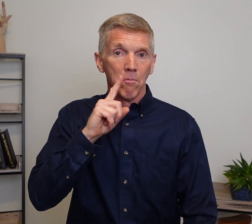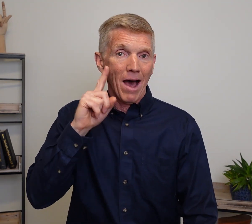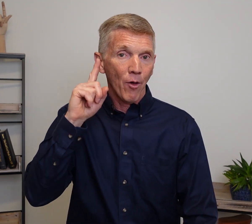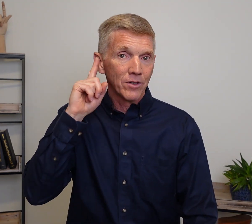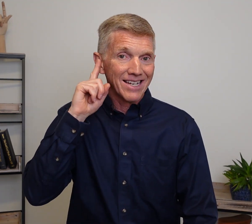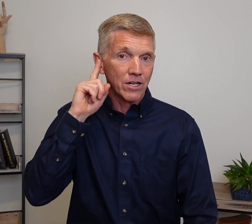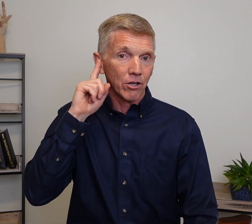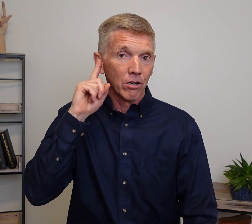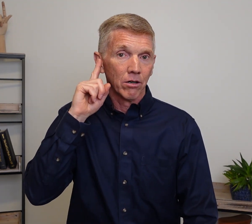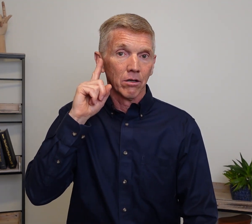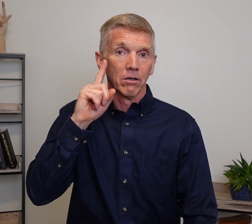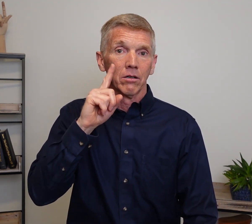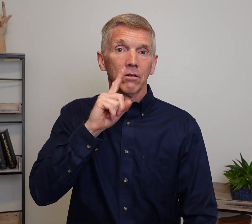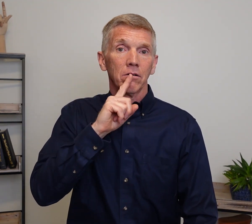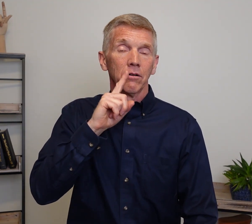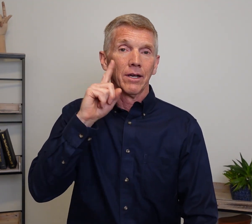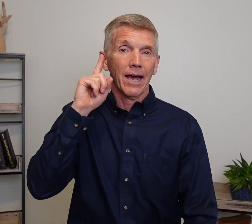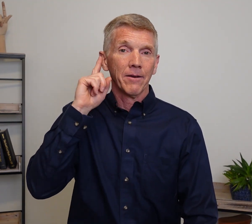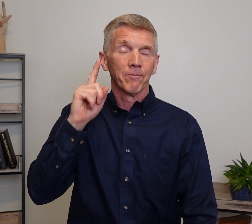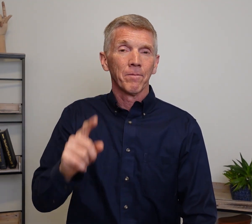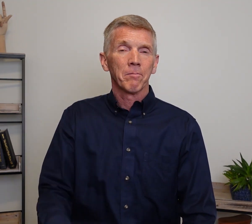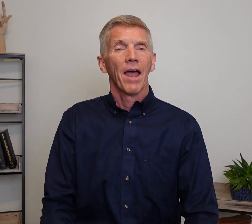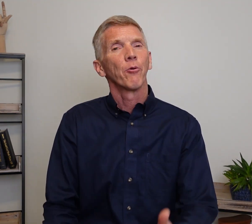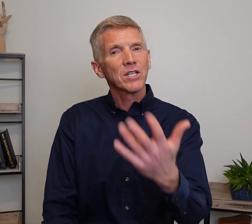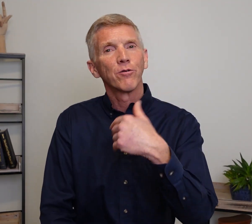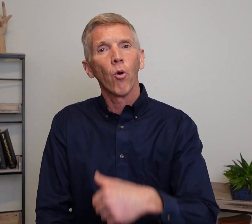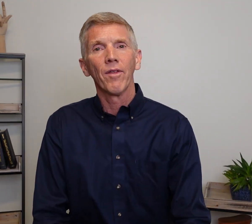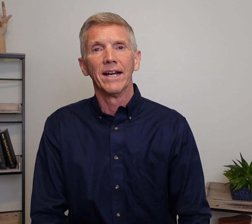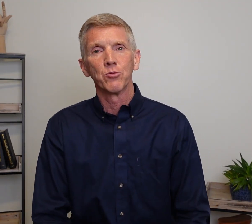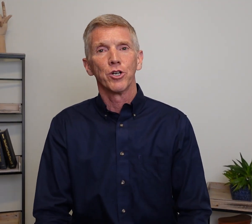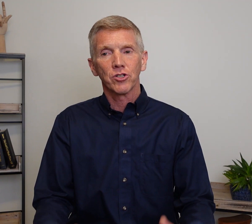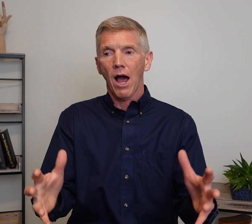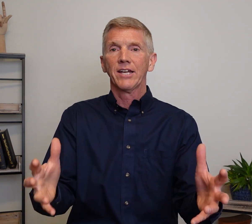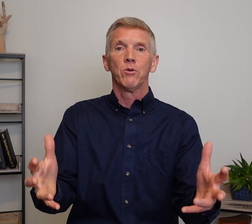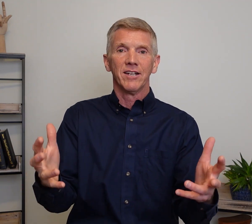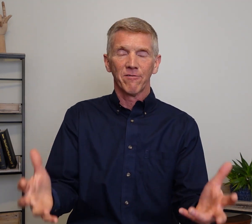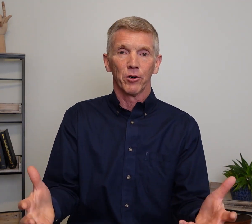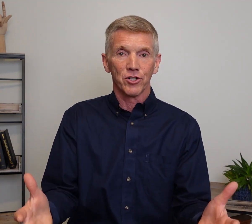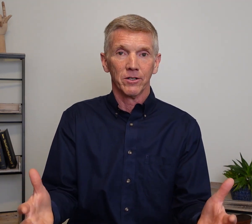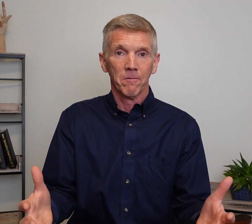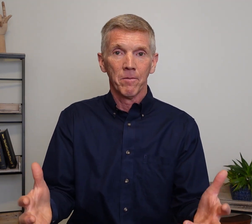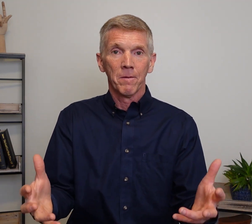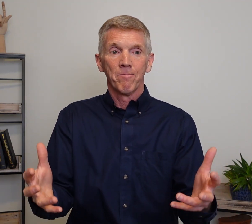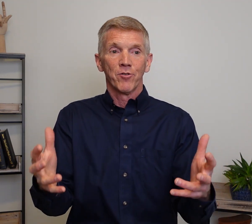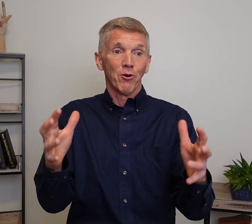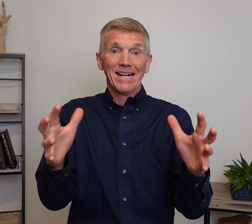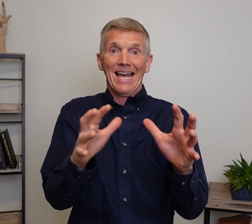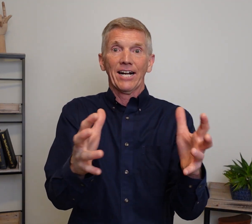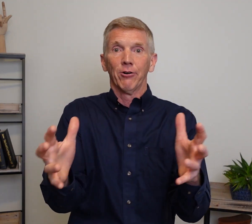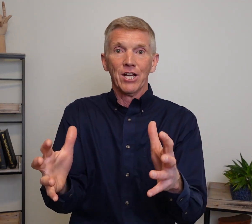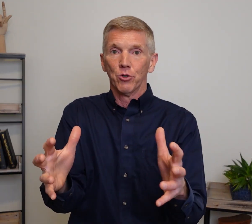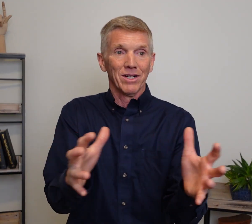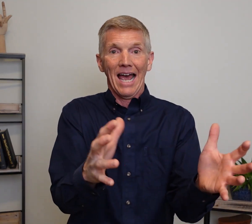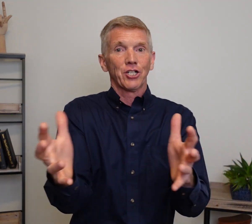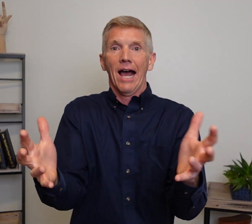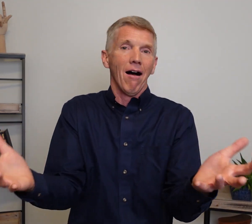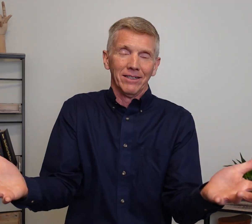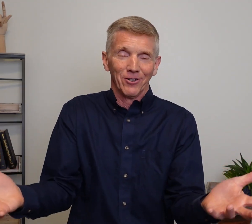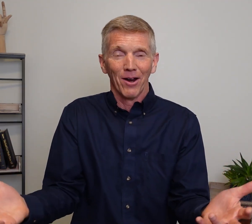Mouth to ear. Okay. And the reason for that is when you're talking to a deaf person. They're trying to categorize you. What nationality, quite